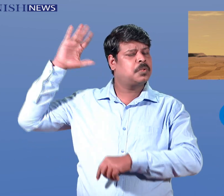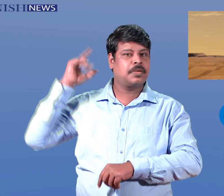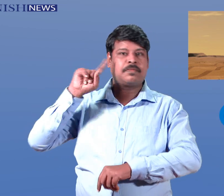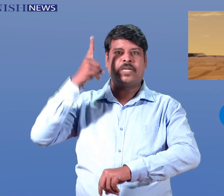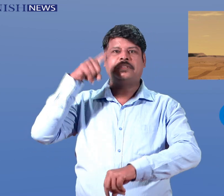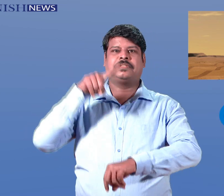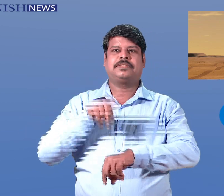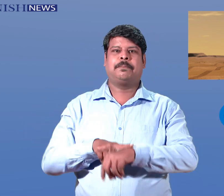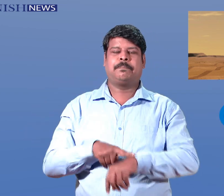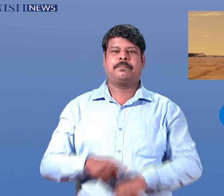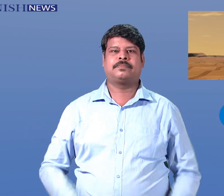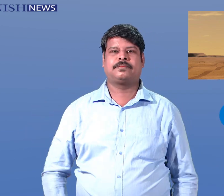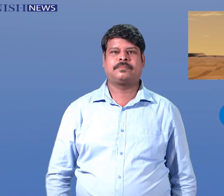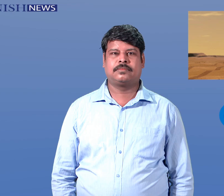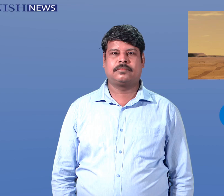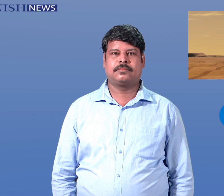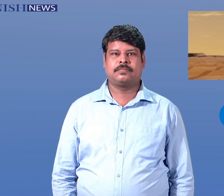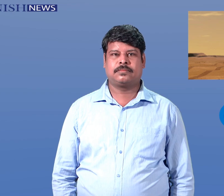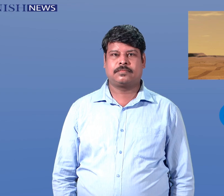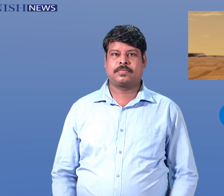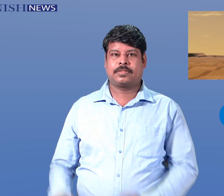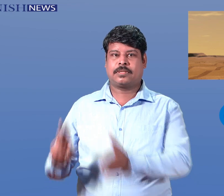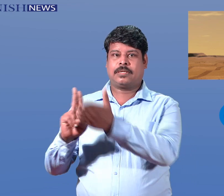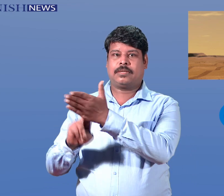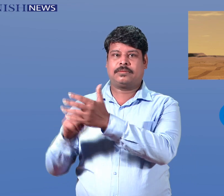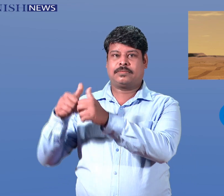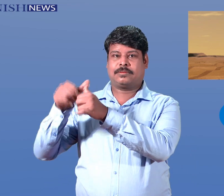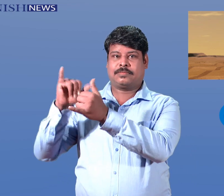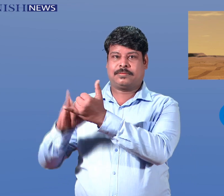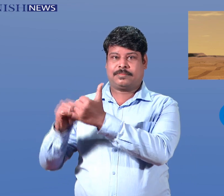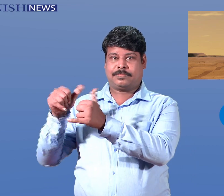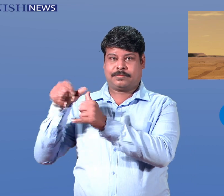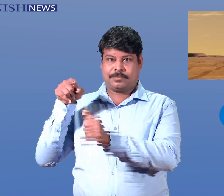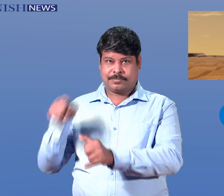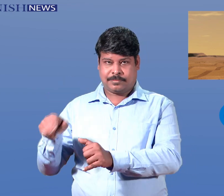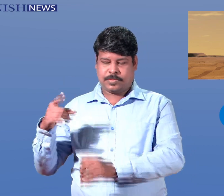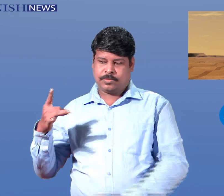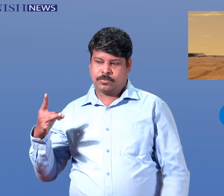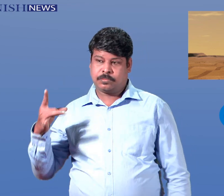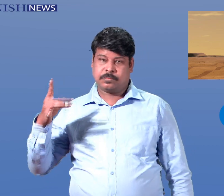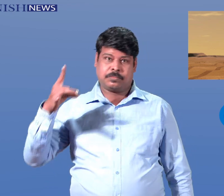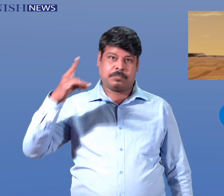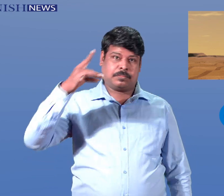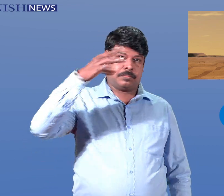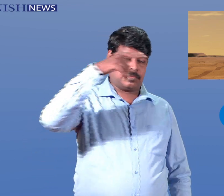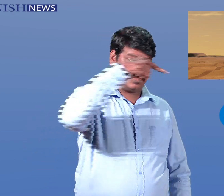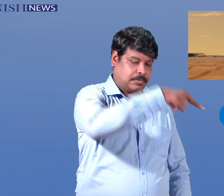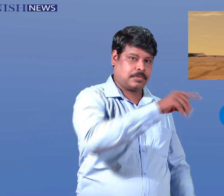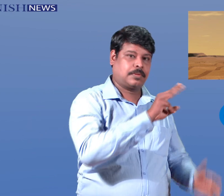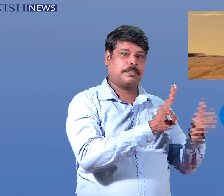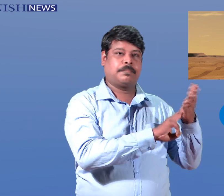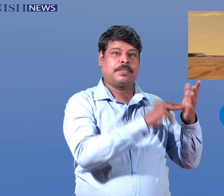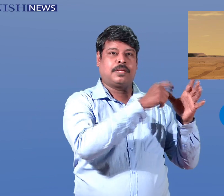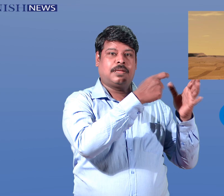NASA's Ingenuity Mars Helicopter became the first aircraft in history to make a powered,